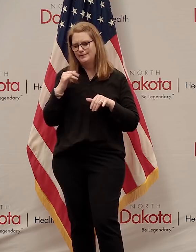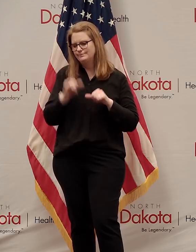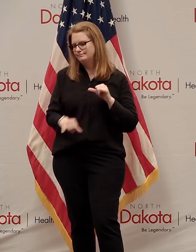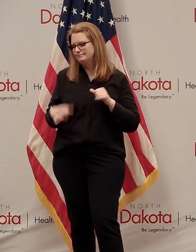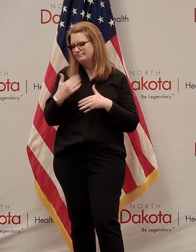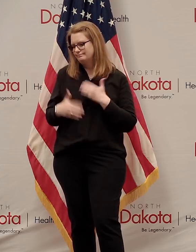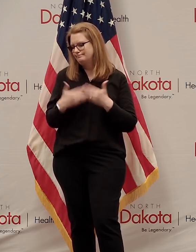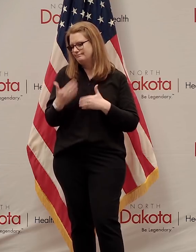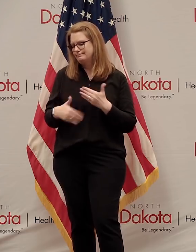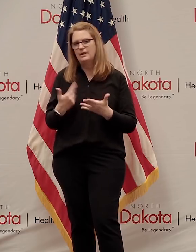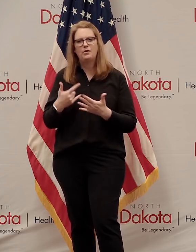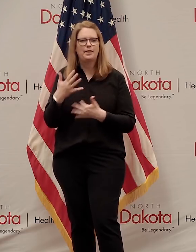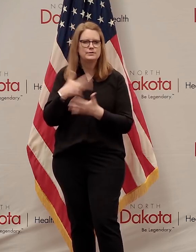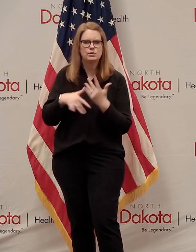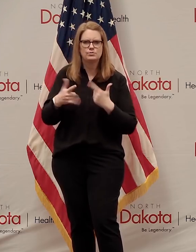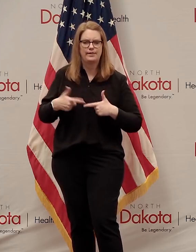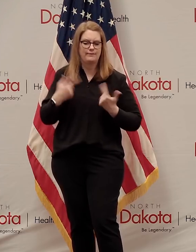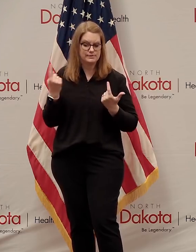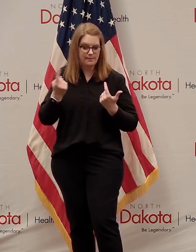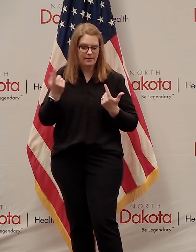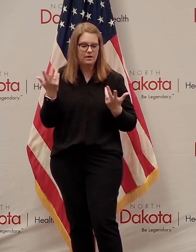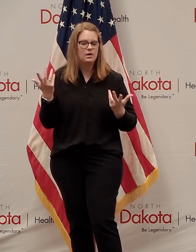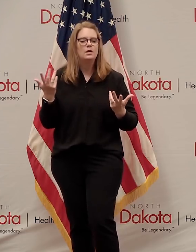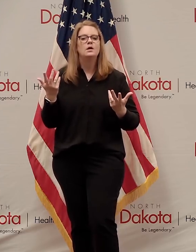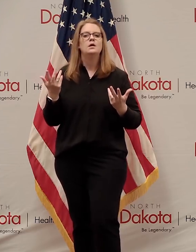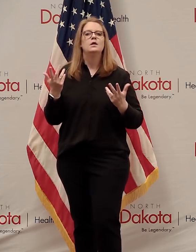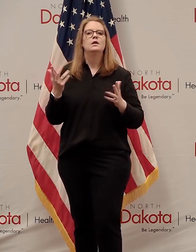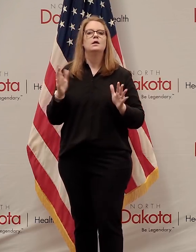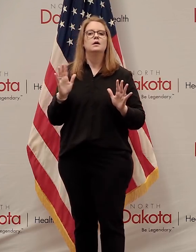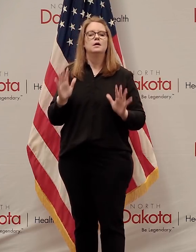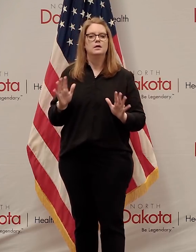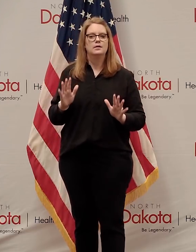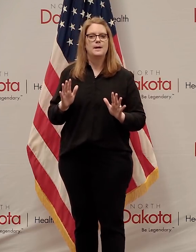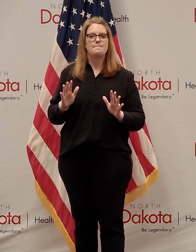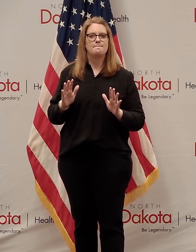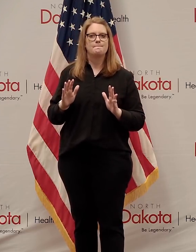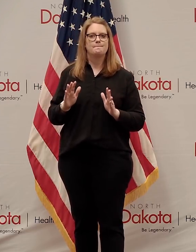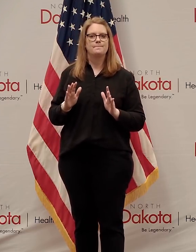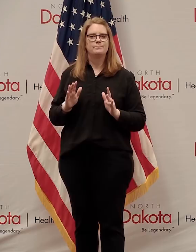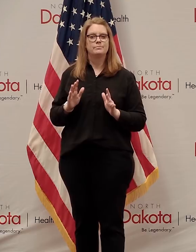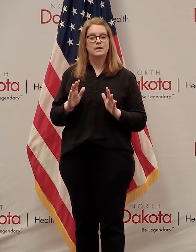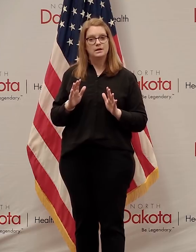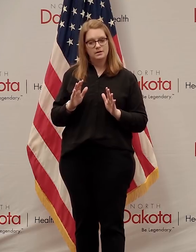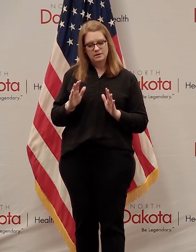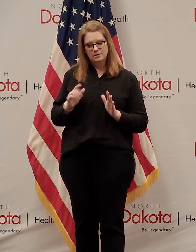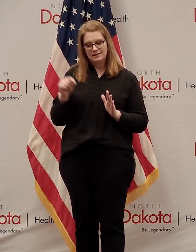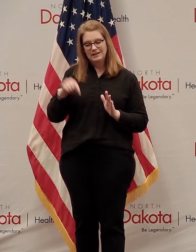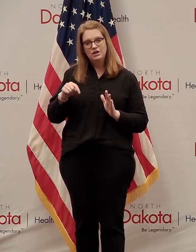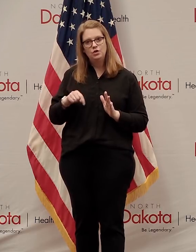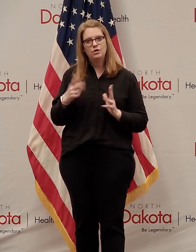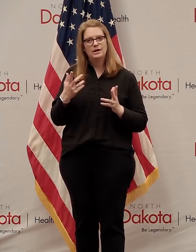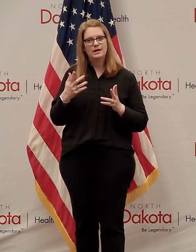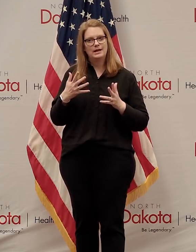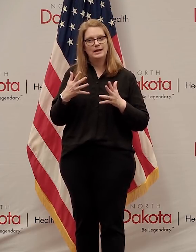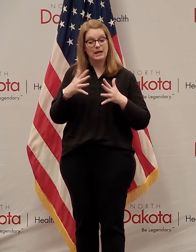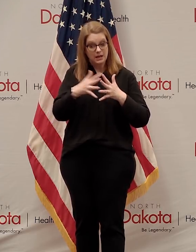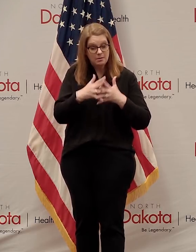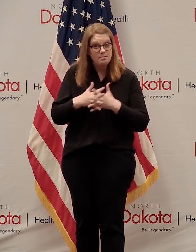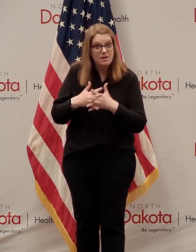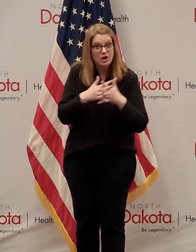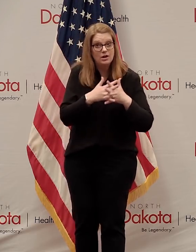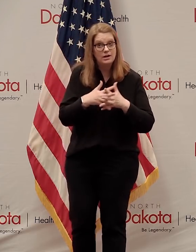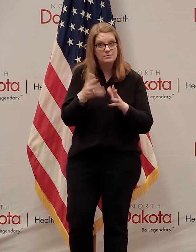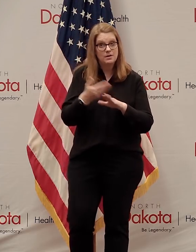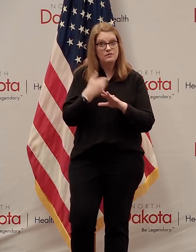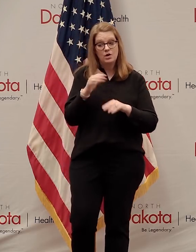you know, part of their social life, and not, and again, understanding, in America, before